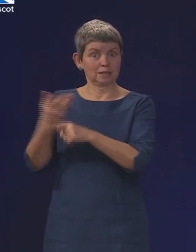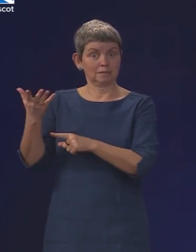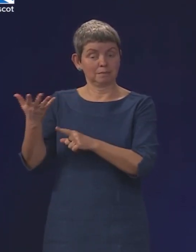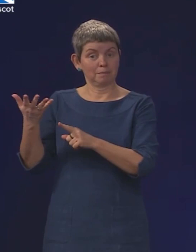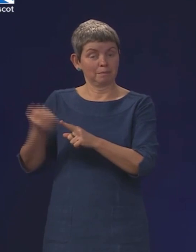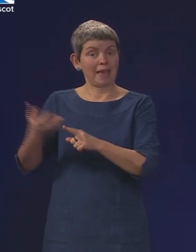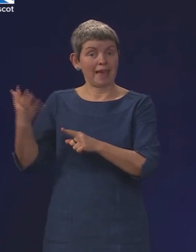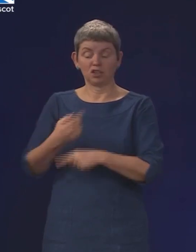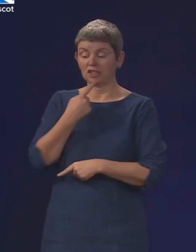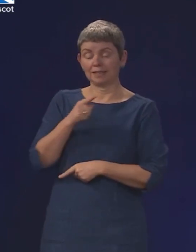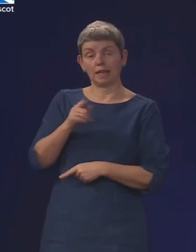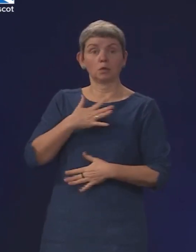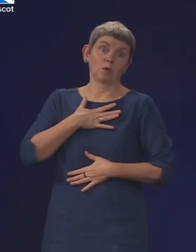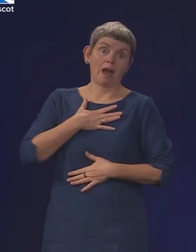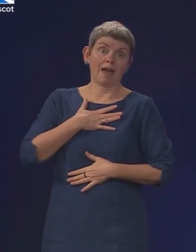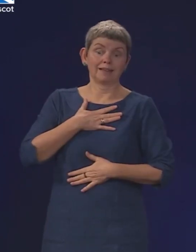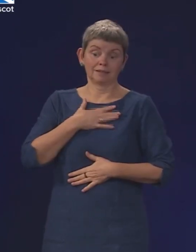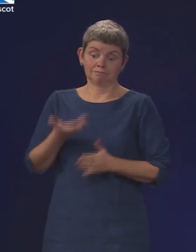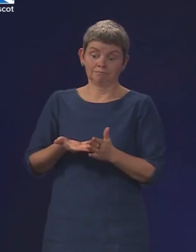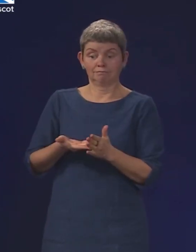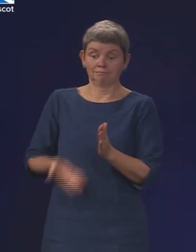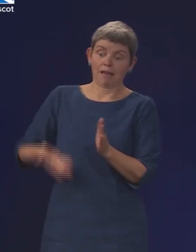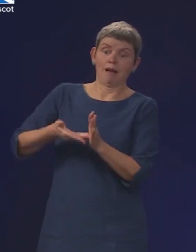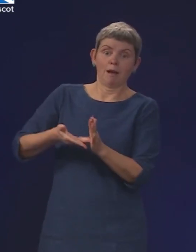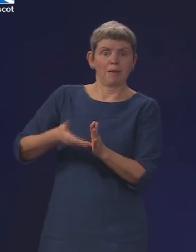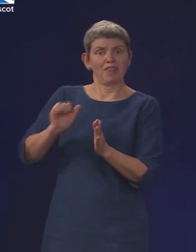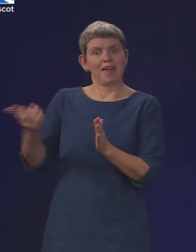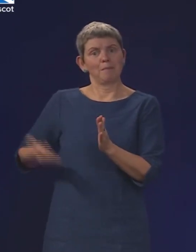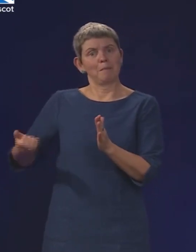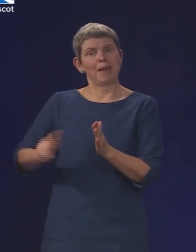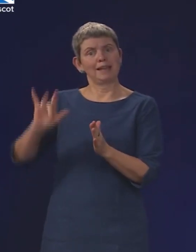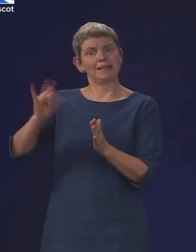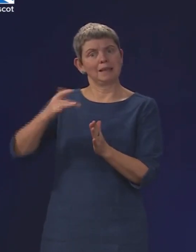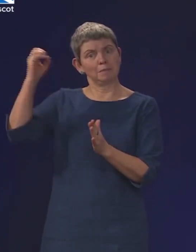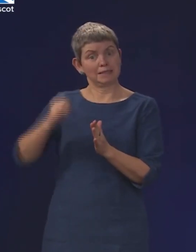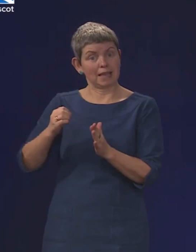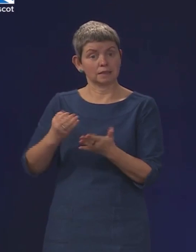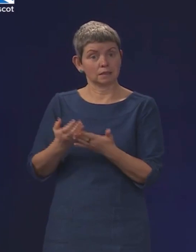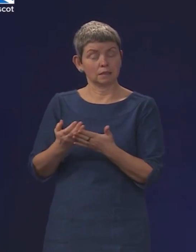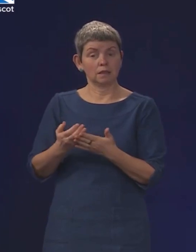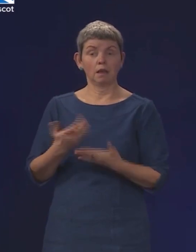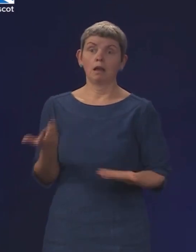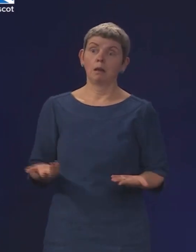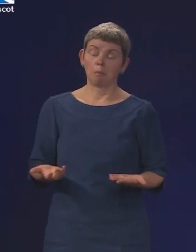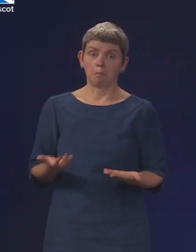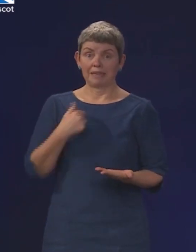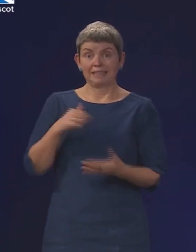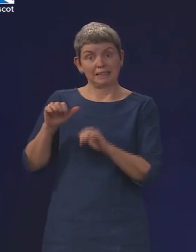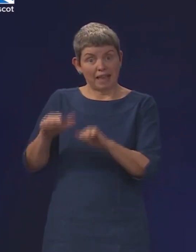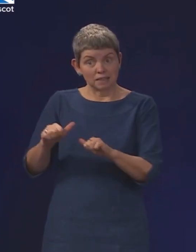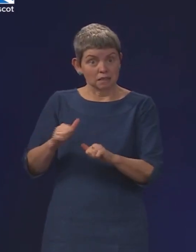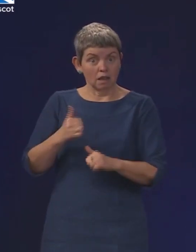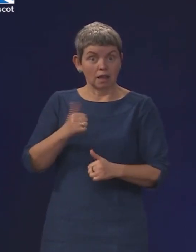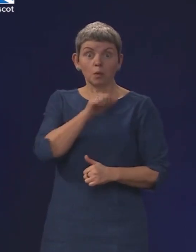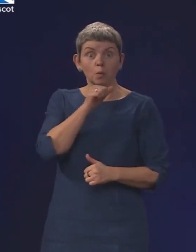pay rises to teachers and that it's not unreasonable for somebody to want that magnitude of a pay rise, then yes. But that's